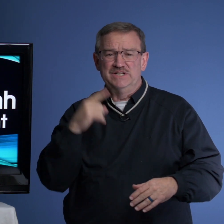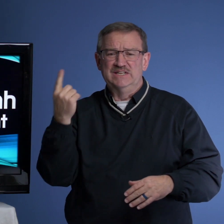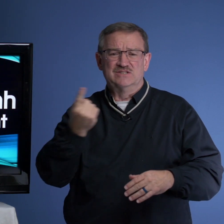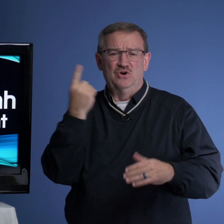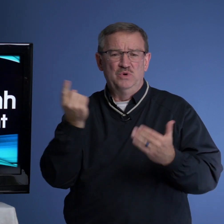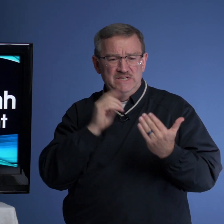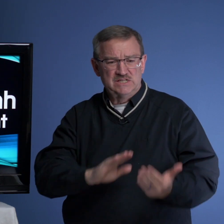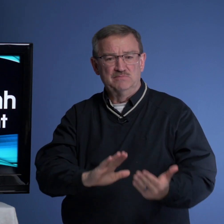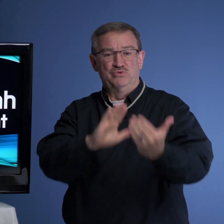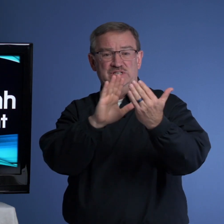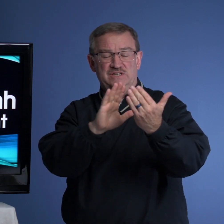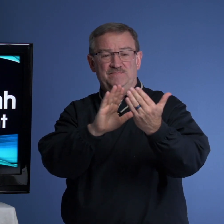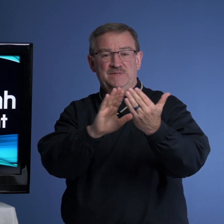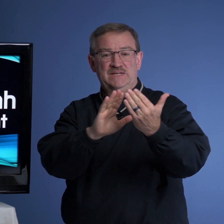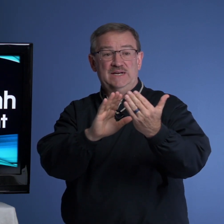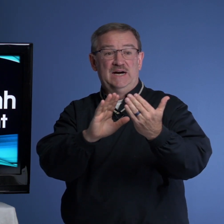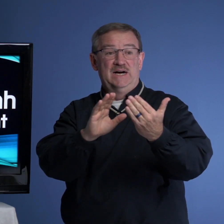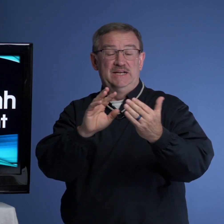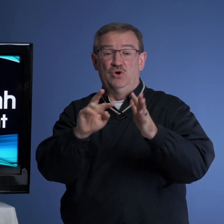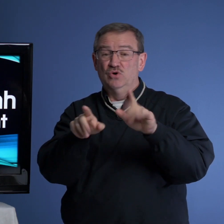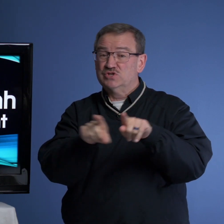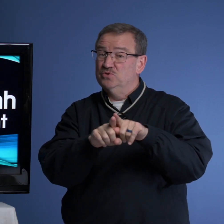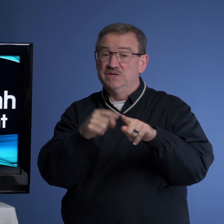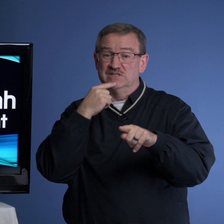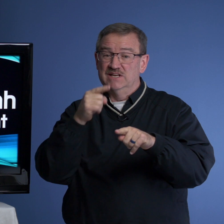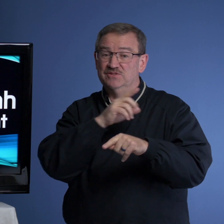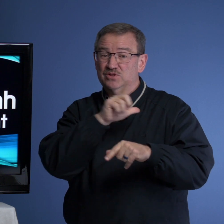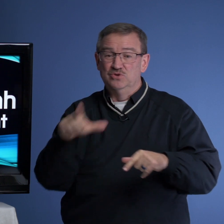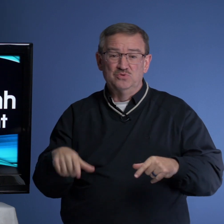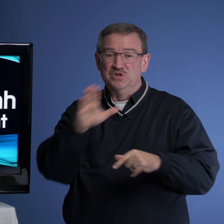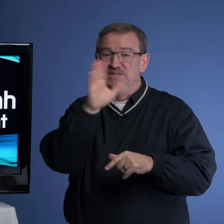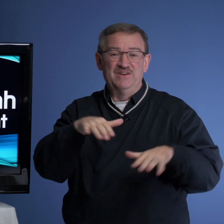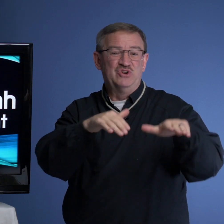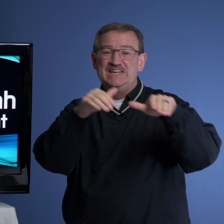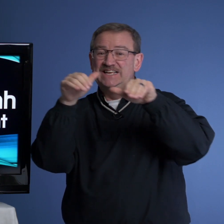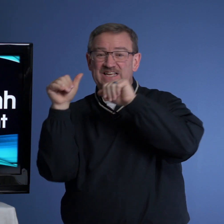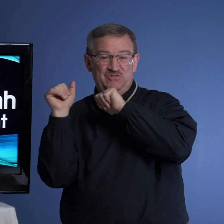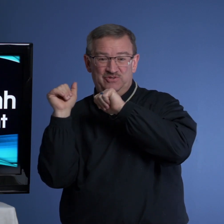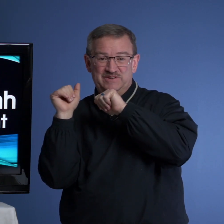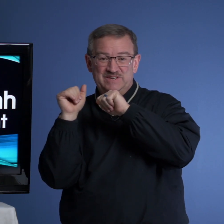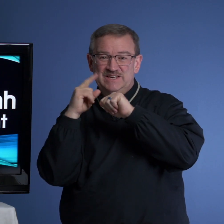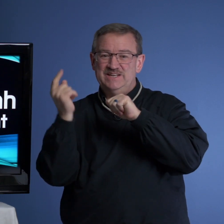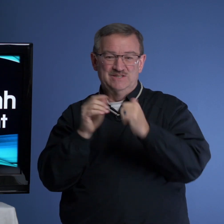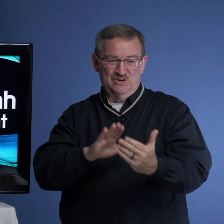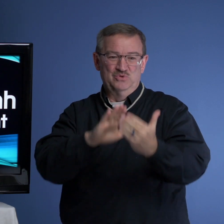is always present. It also, we could say the Lord will never leave. He is always